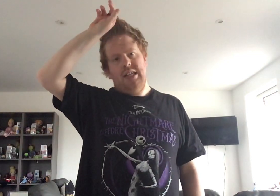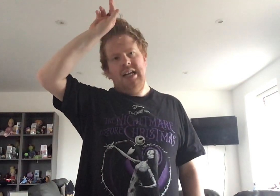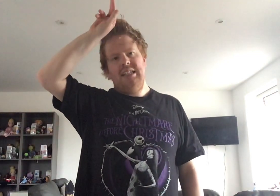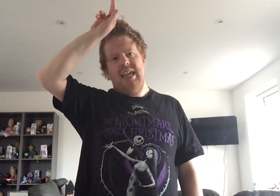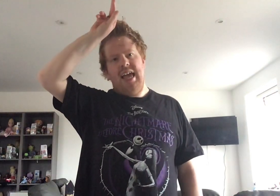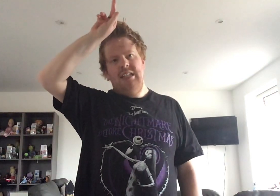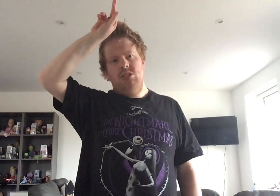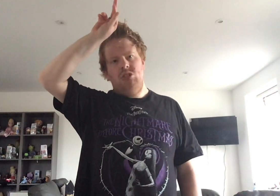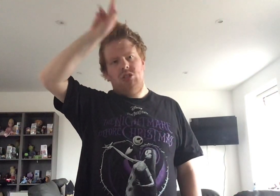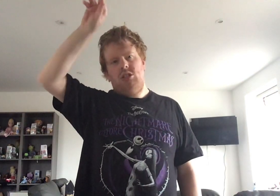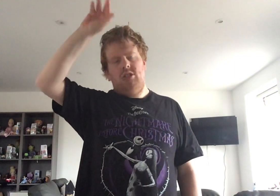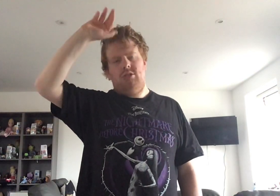and at the end, um,